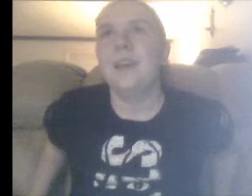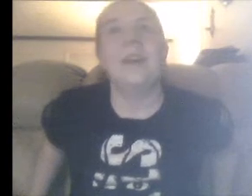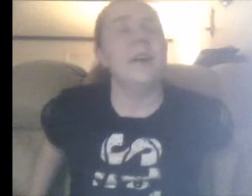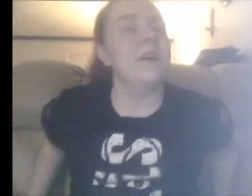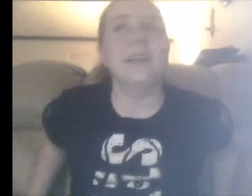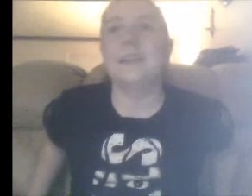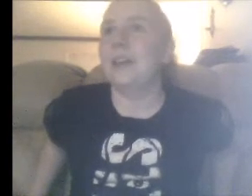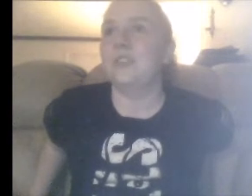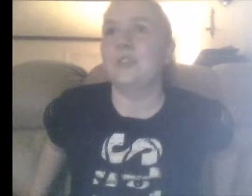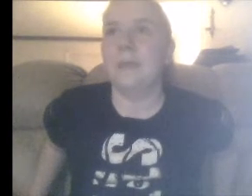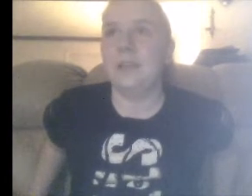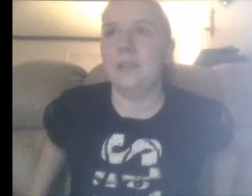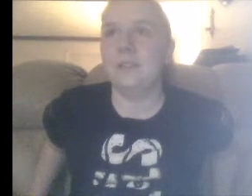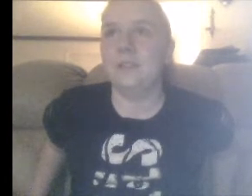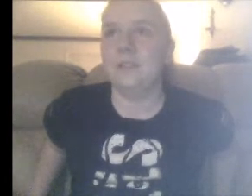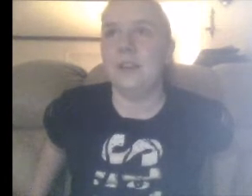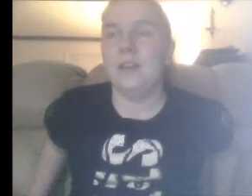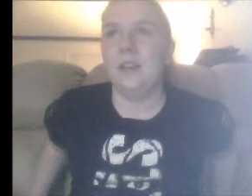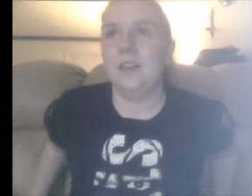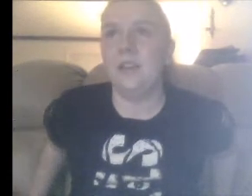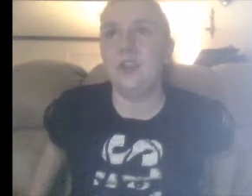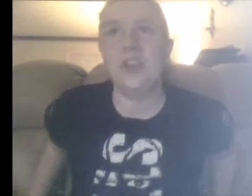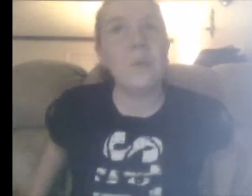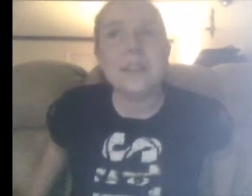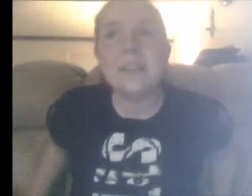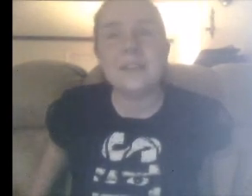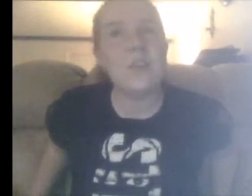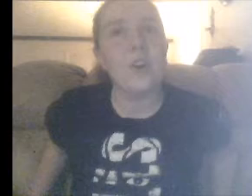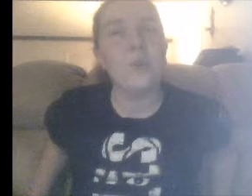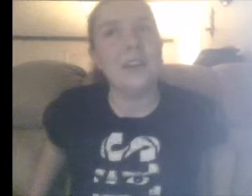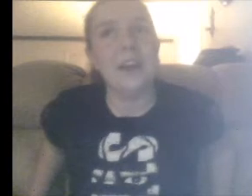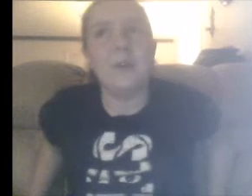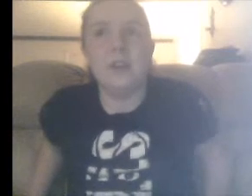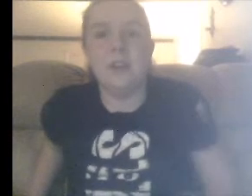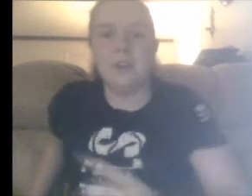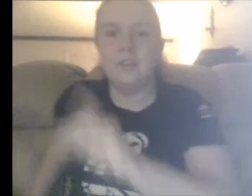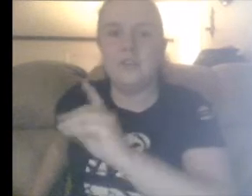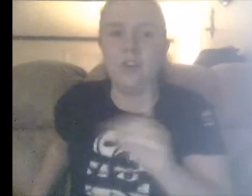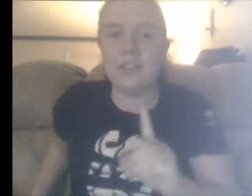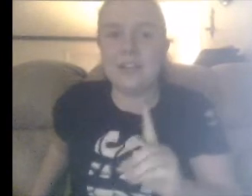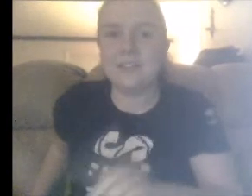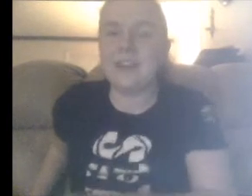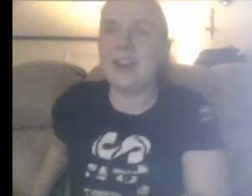Come on, Sasha Banks. You can win this in your hometown. Don't let us down.